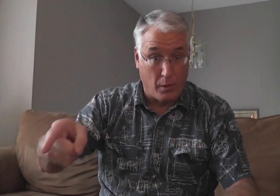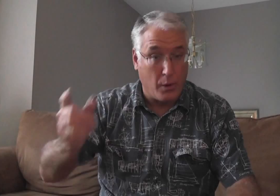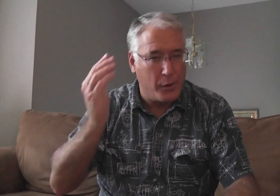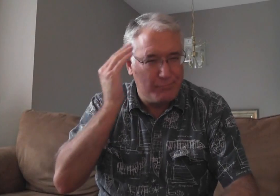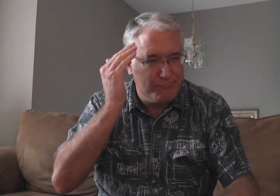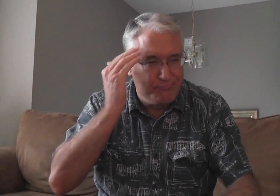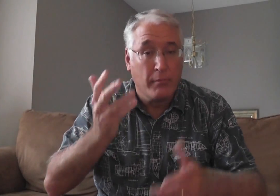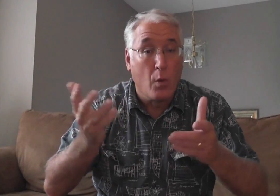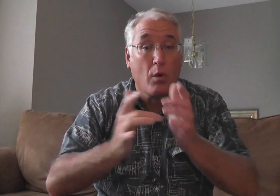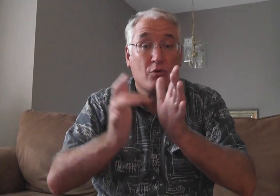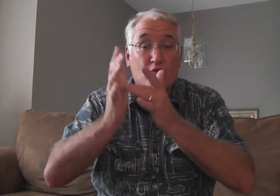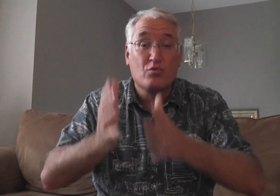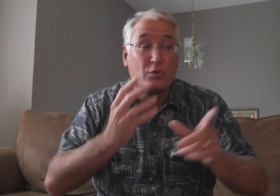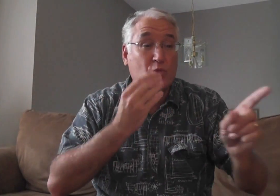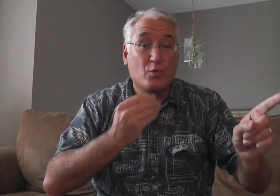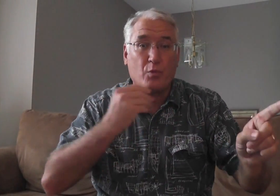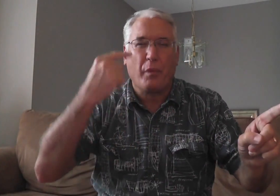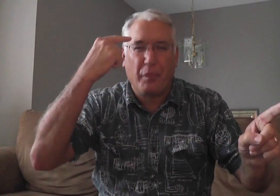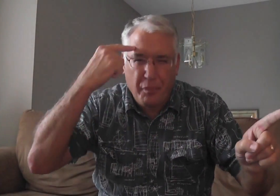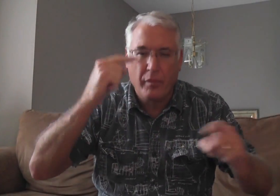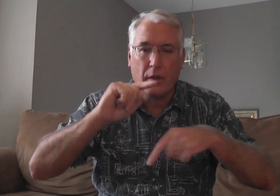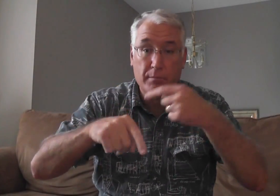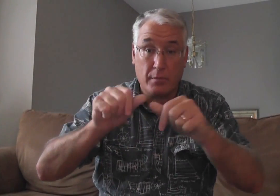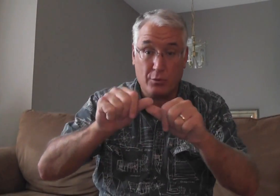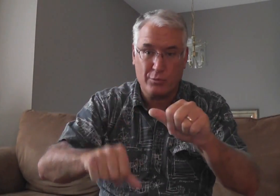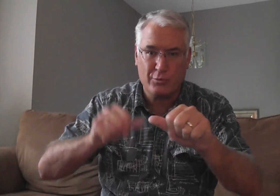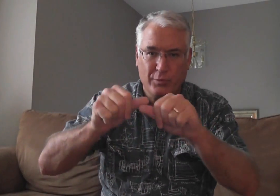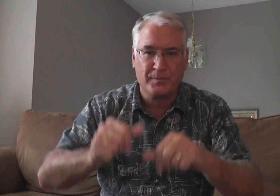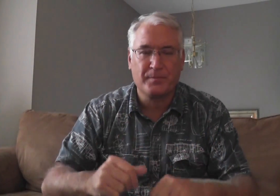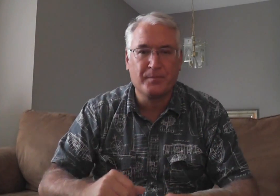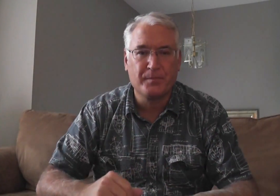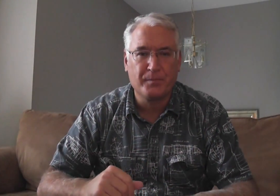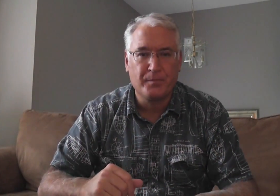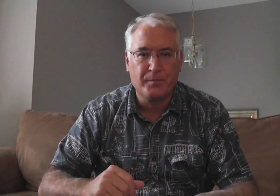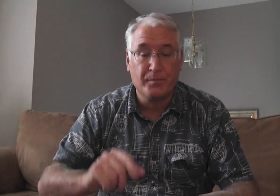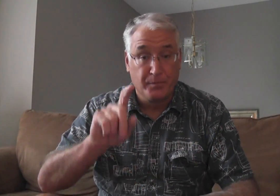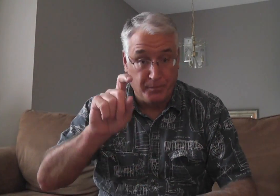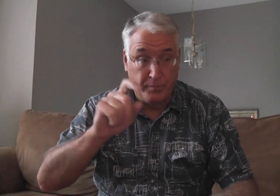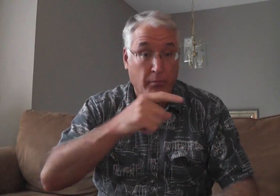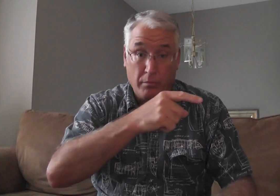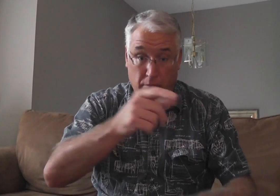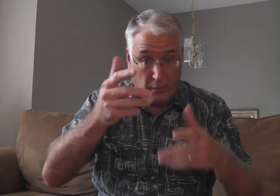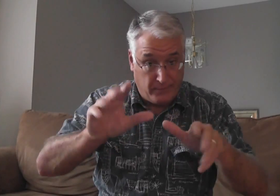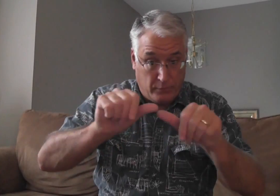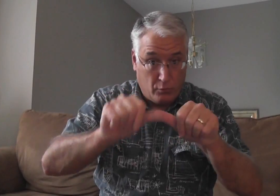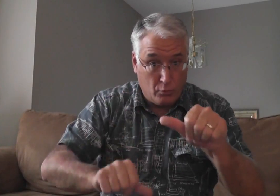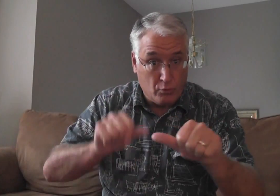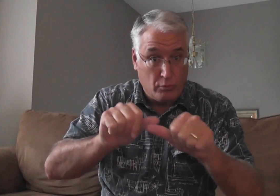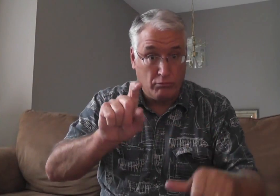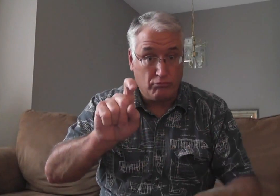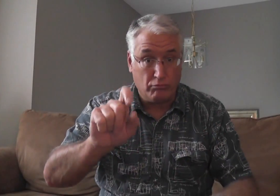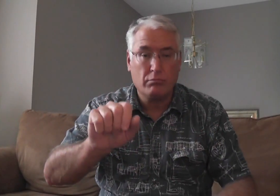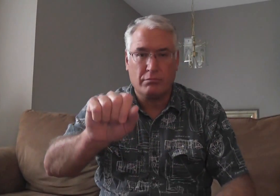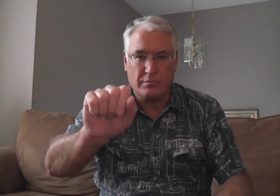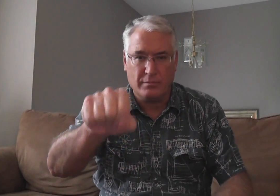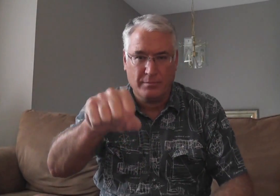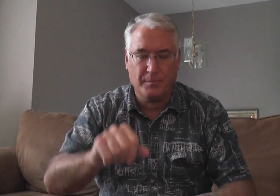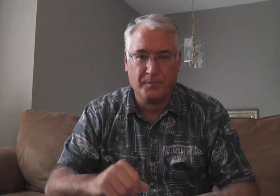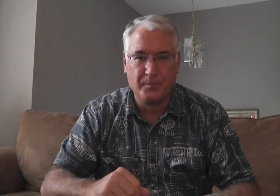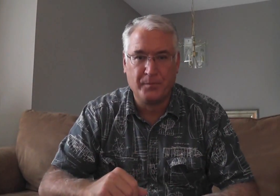Paul, he knew what the Jewish Christians thought about circumcision. Had they been circumcised? Yes.